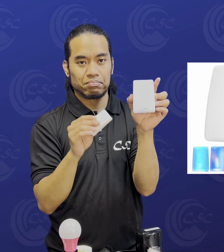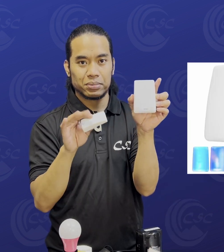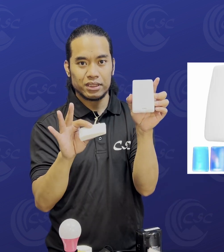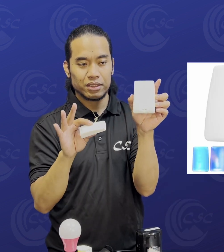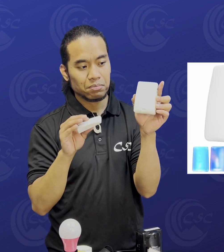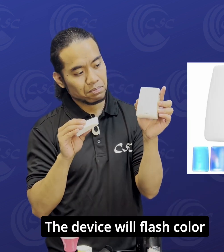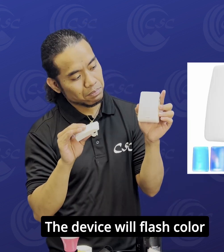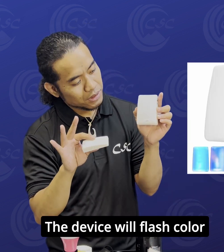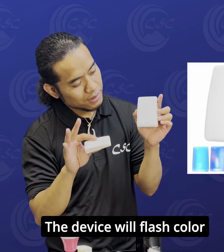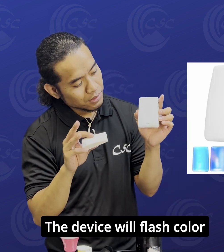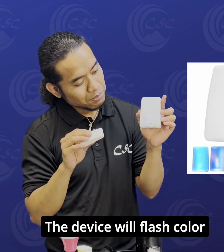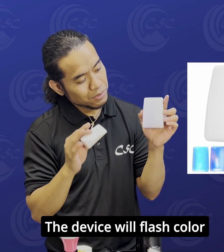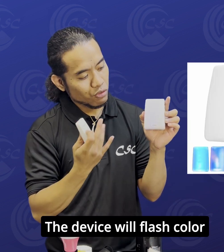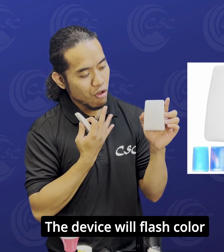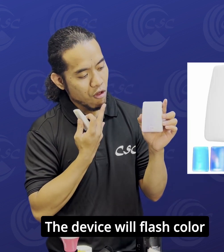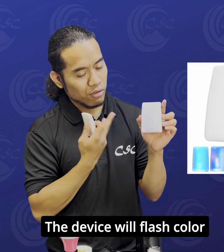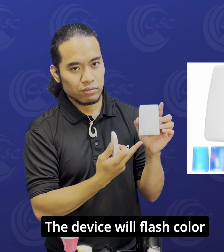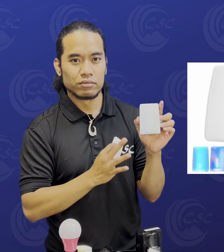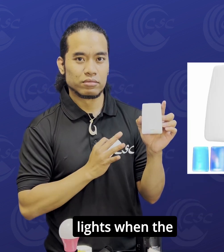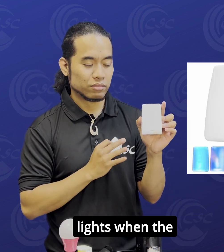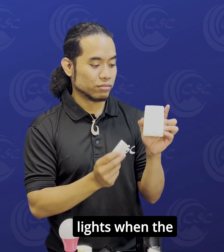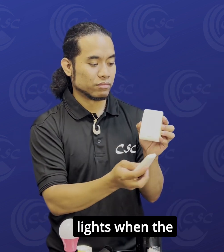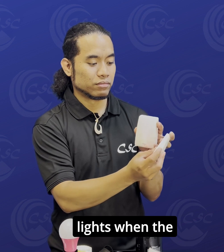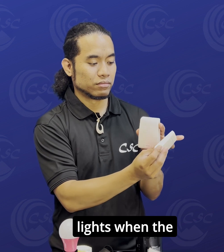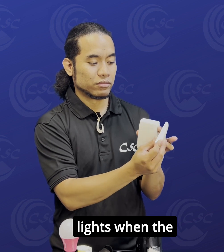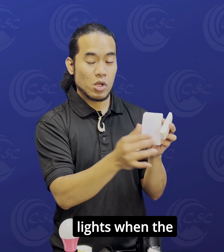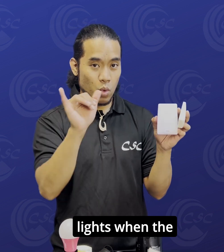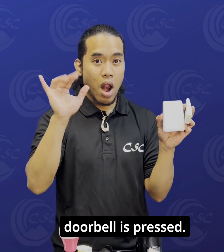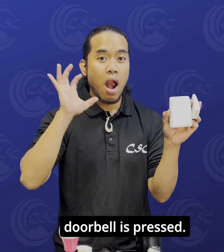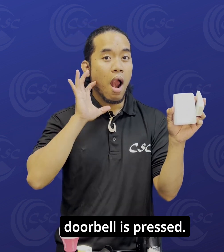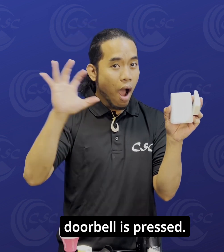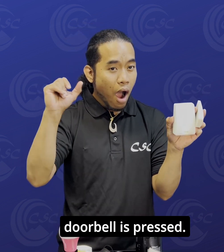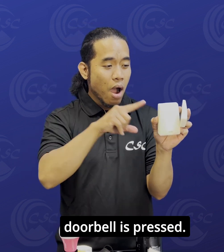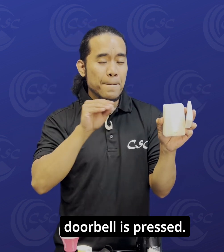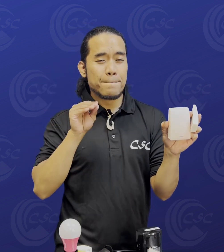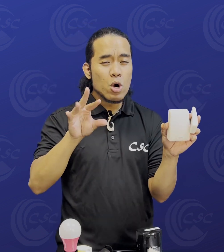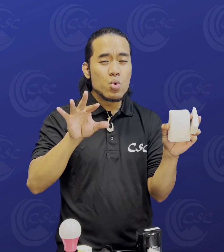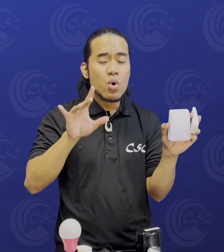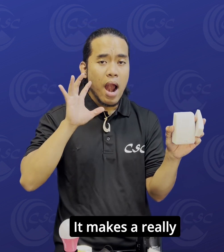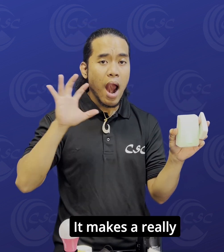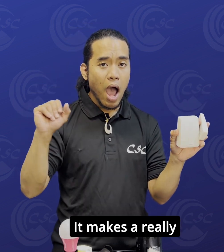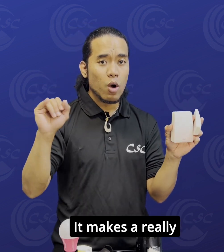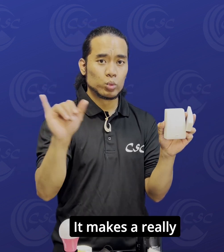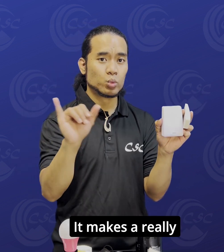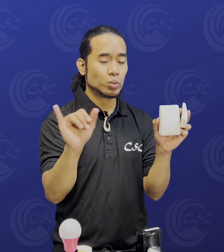The device will flash color lights when the doorbell is pressed. It makes a really